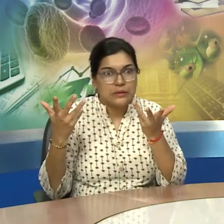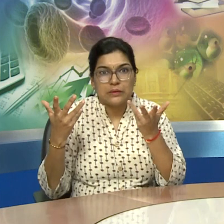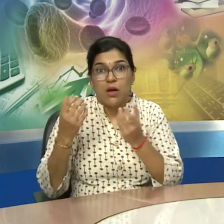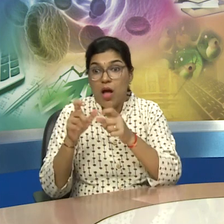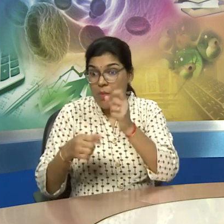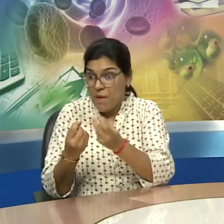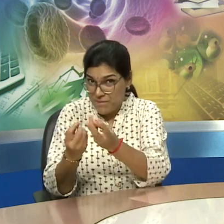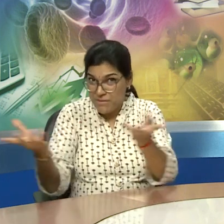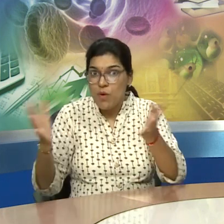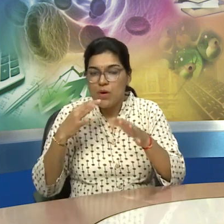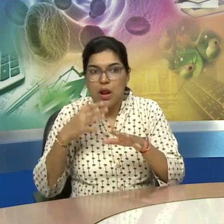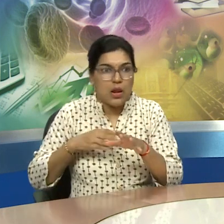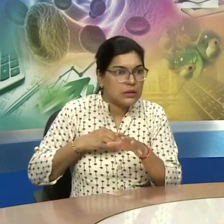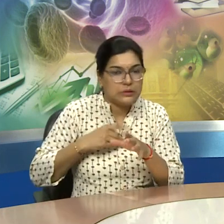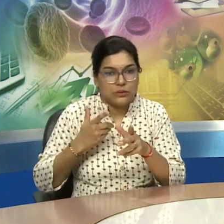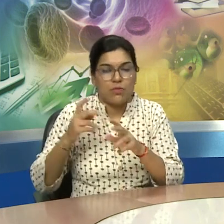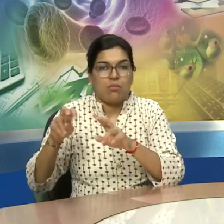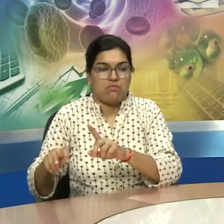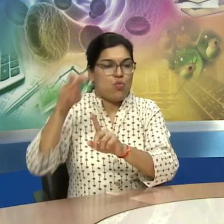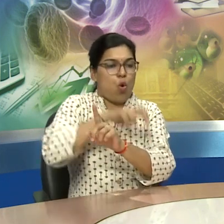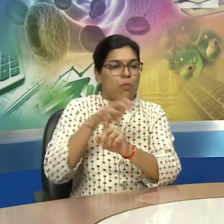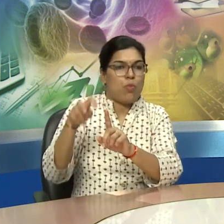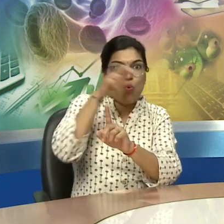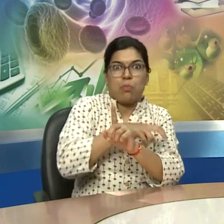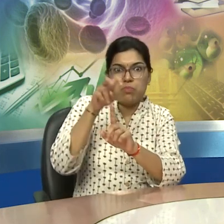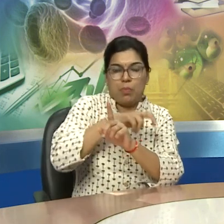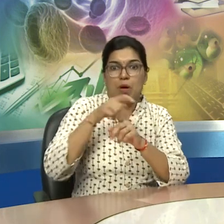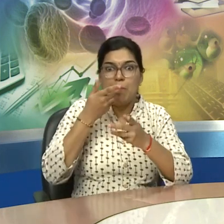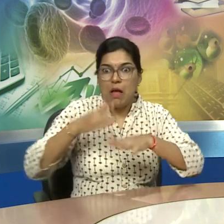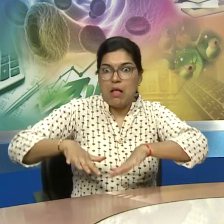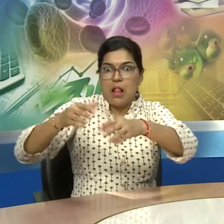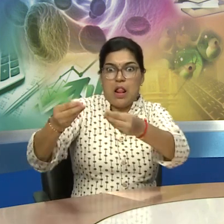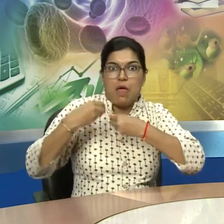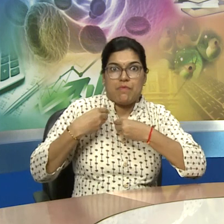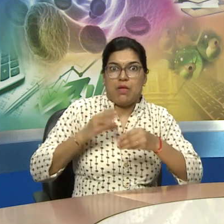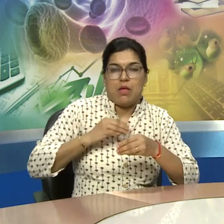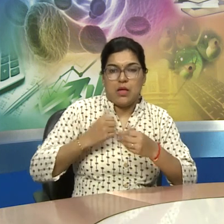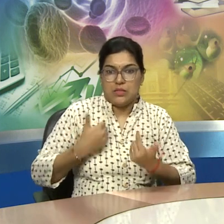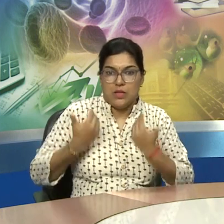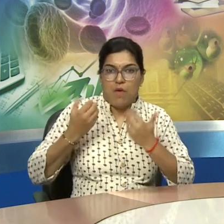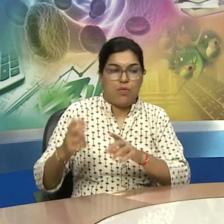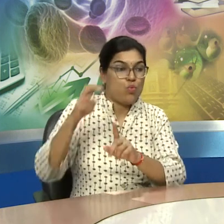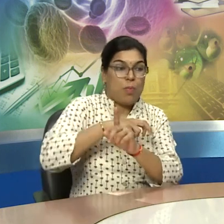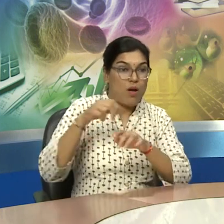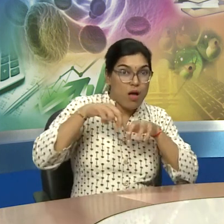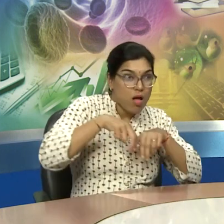because of glacier they were melted so the forest were our forests